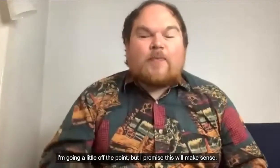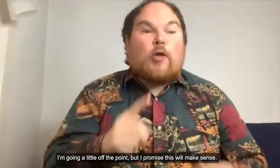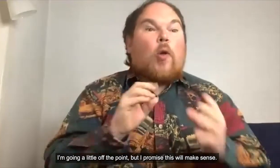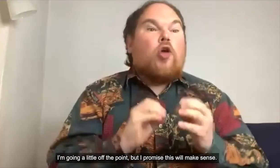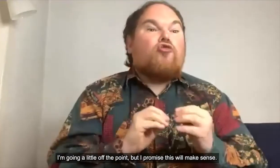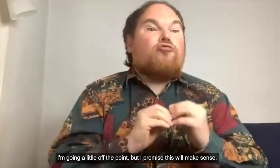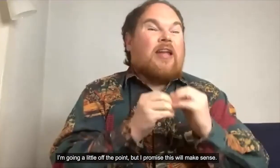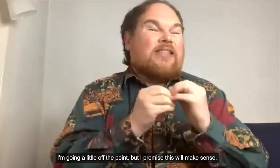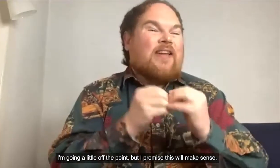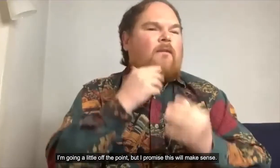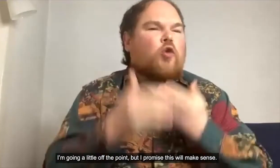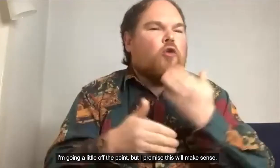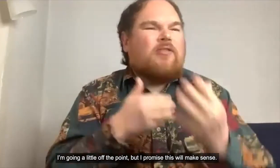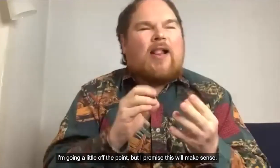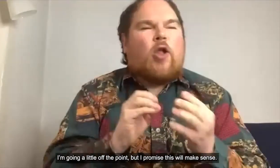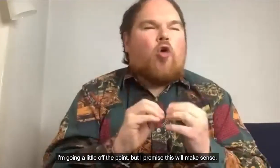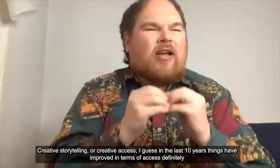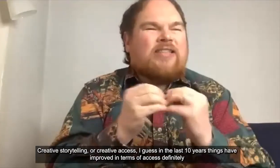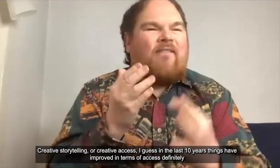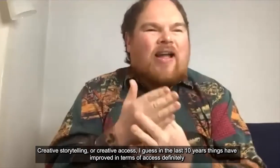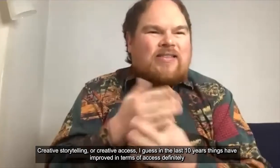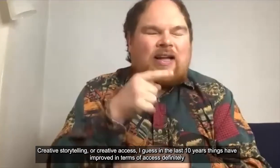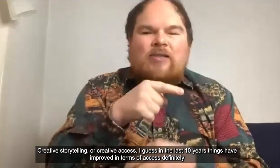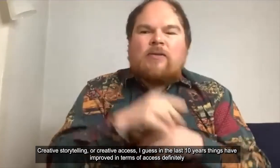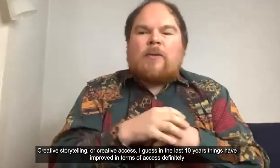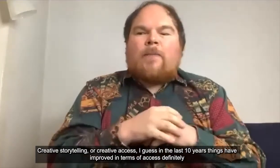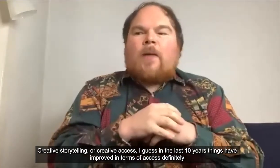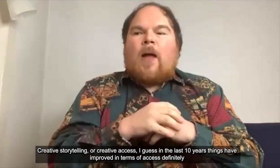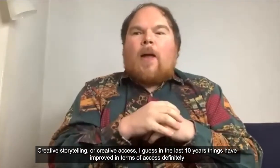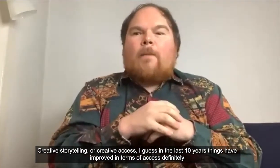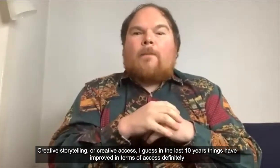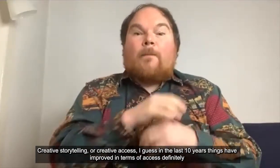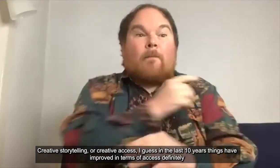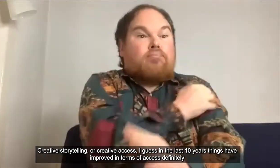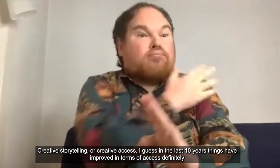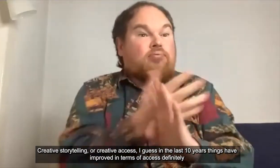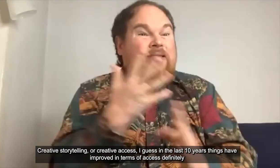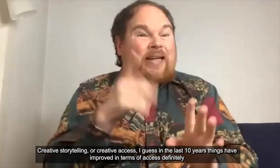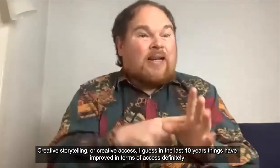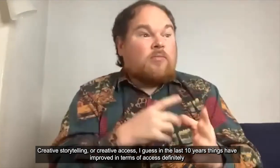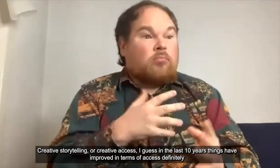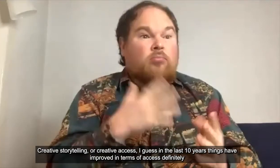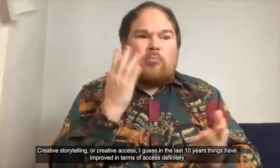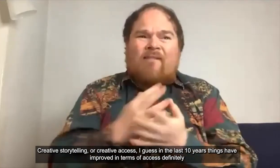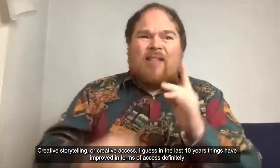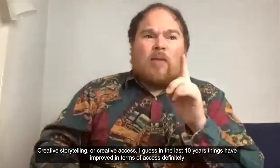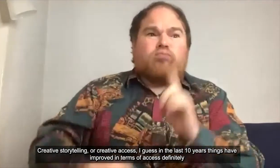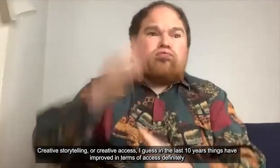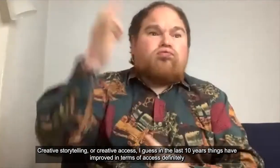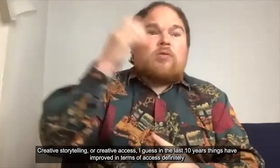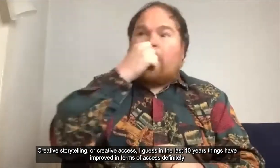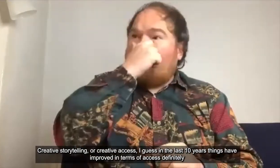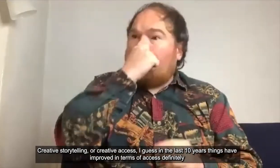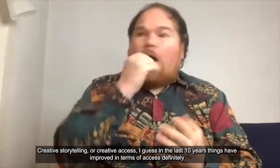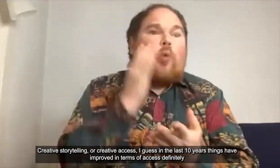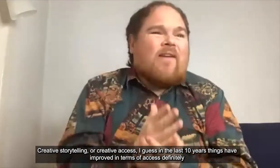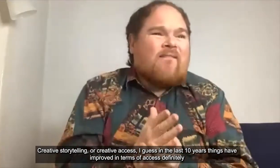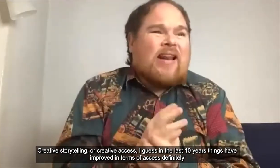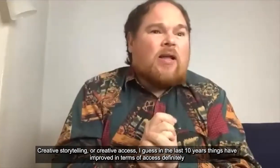promise this will make sense so creative storytelling or creative access I guess in the last 10 years things have